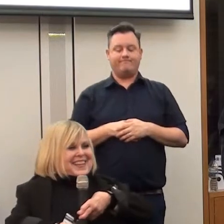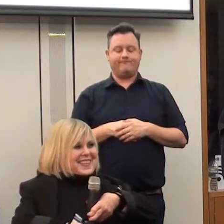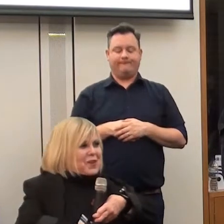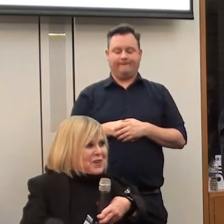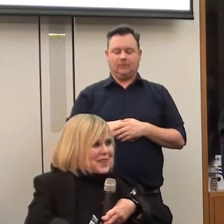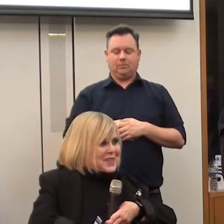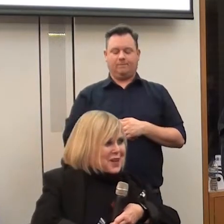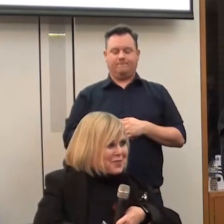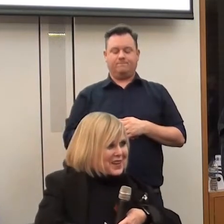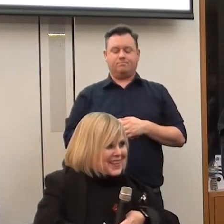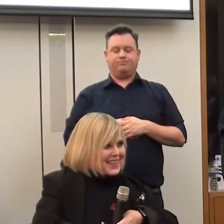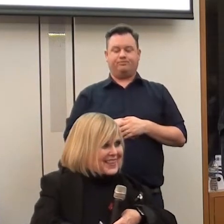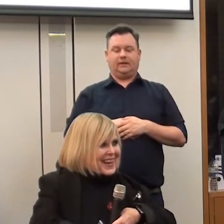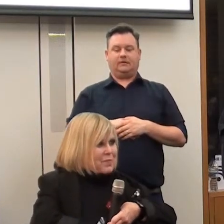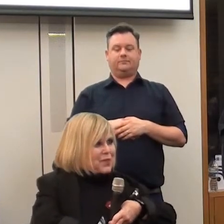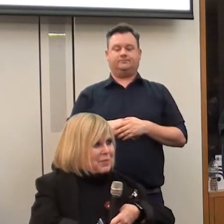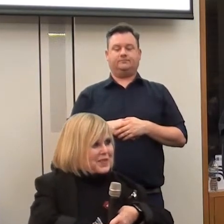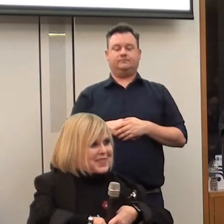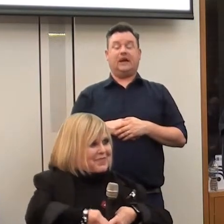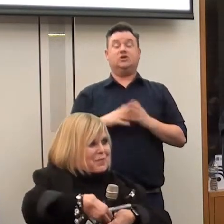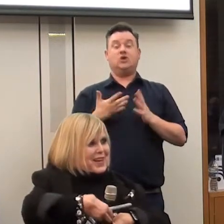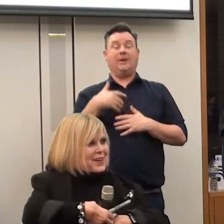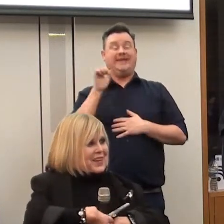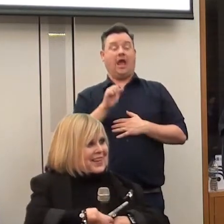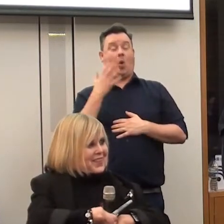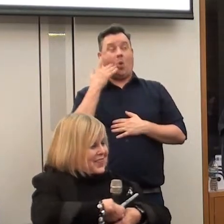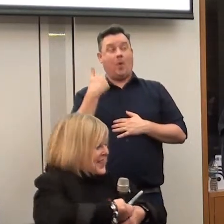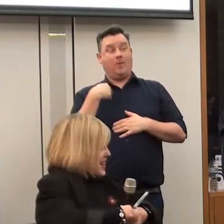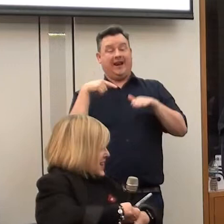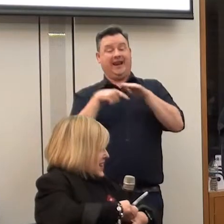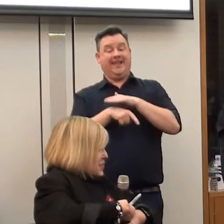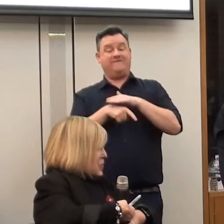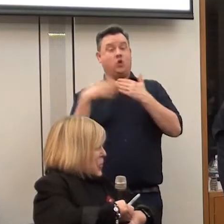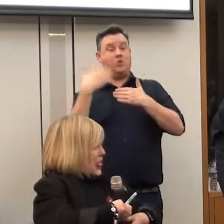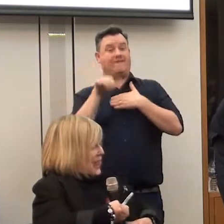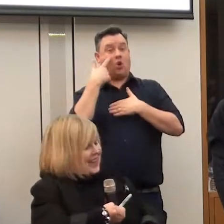And so, so, yeah, perhaps when we leave here, who knows.